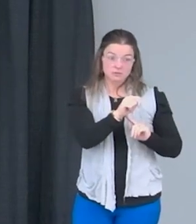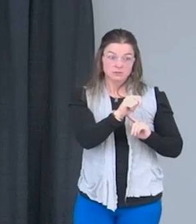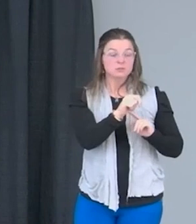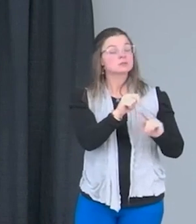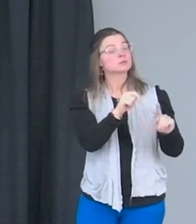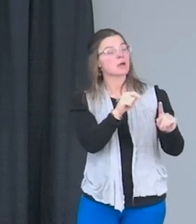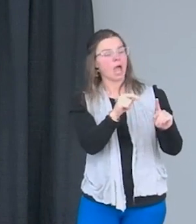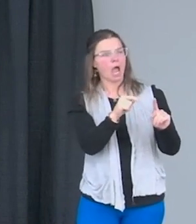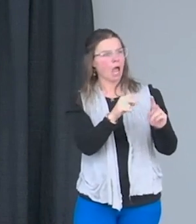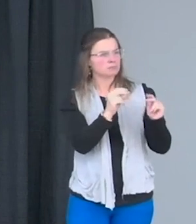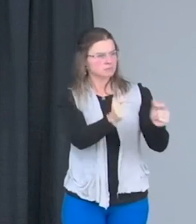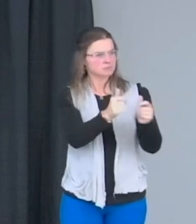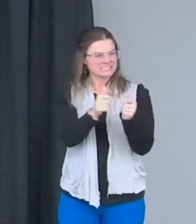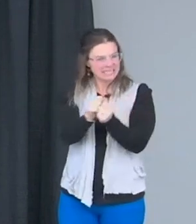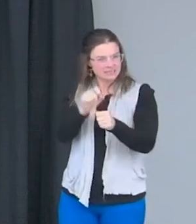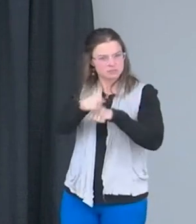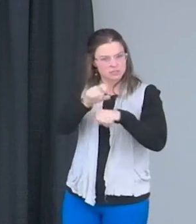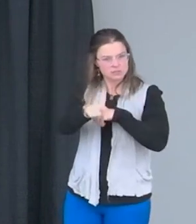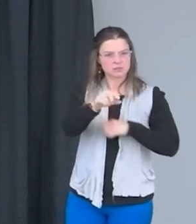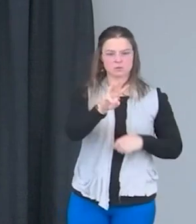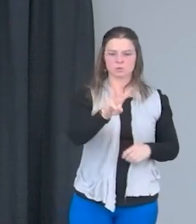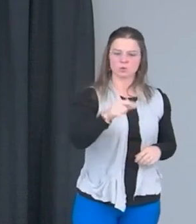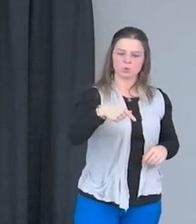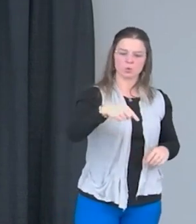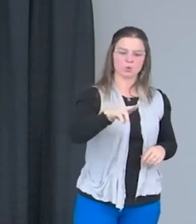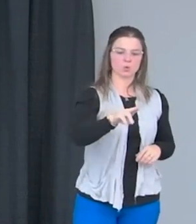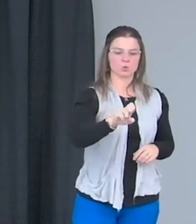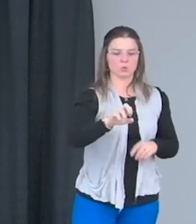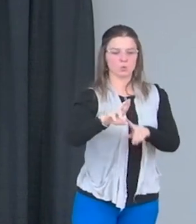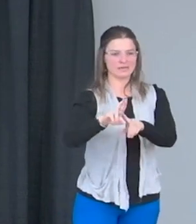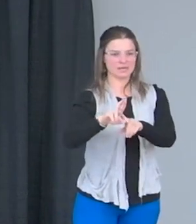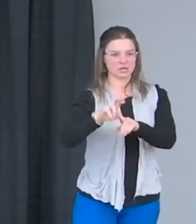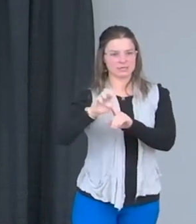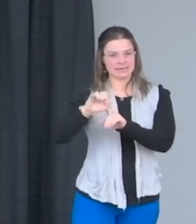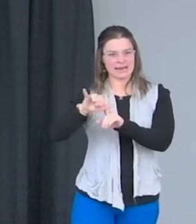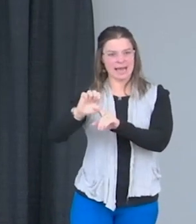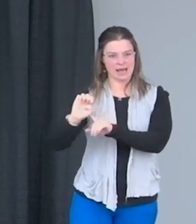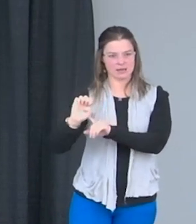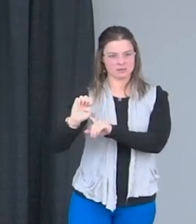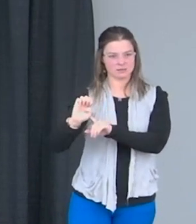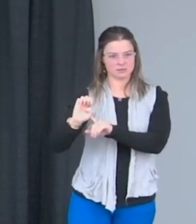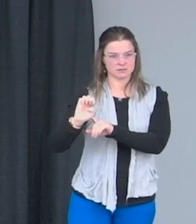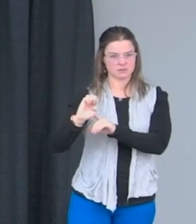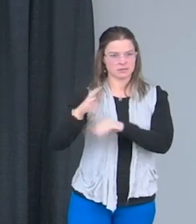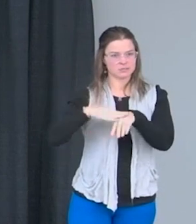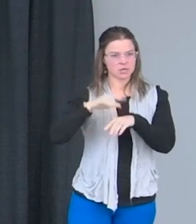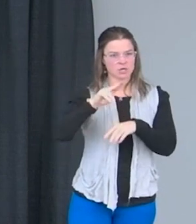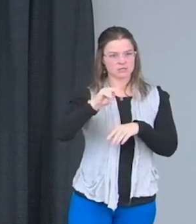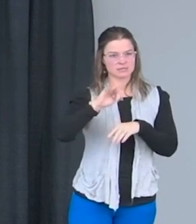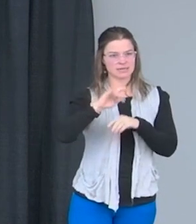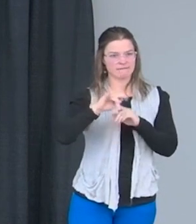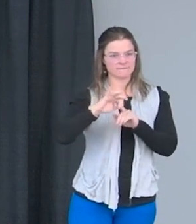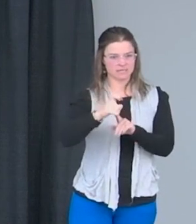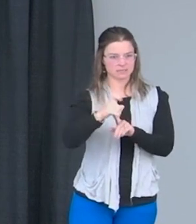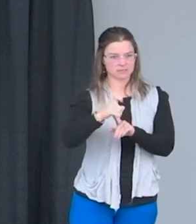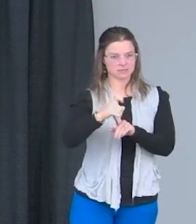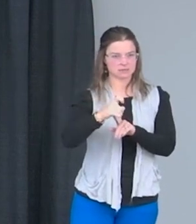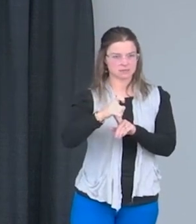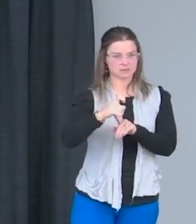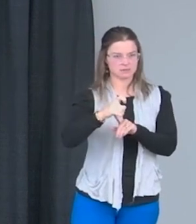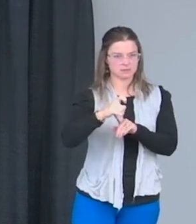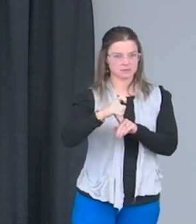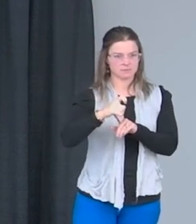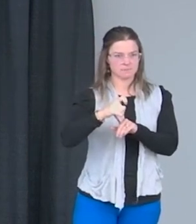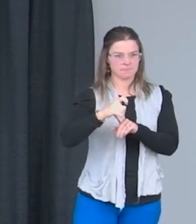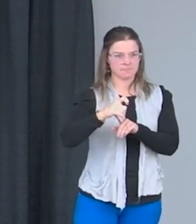started texting Siobhan like you have to watch this. You have to meet Wesley. We have to meet Wesley and bring him to Peckham. He's going to be perfect